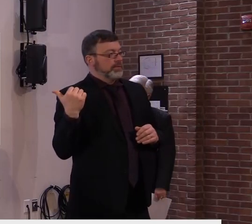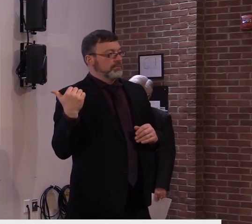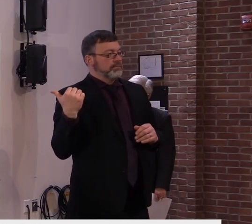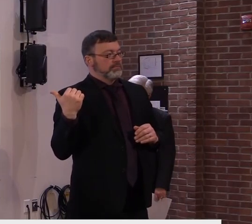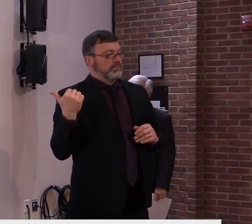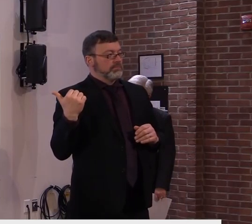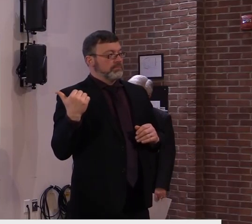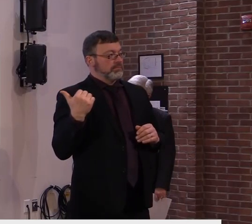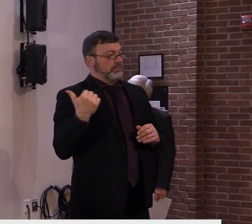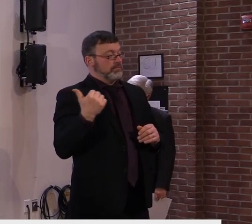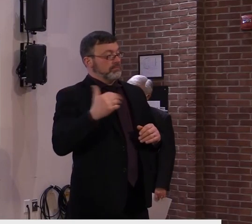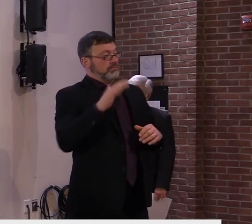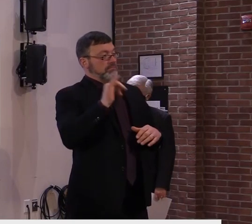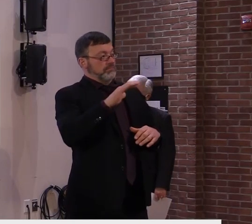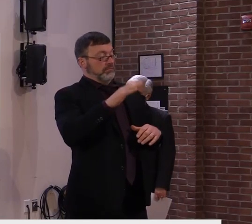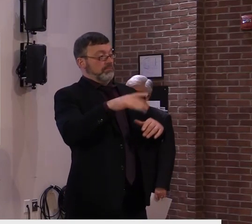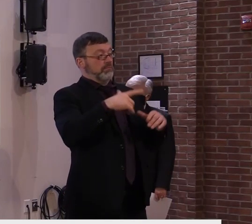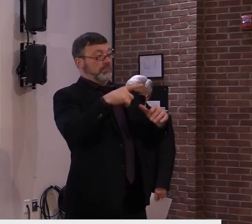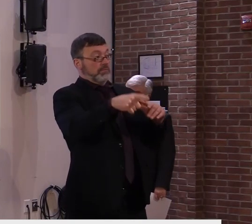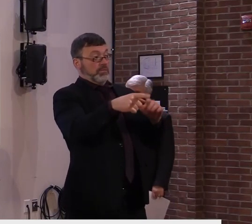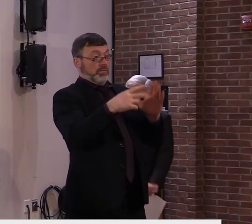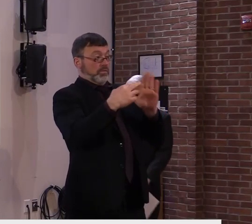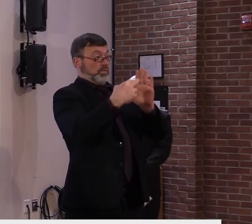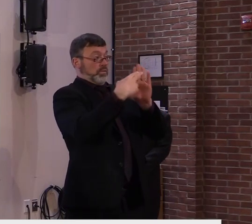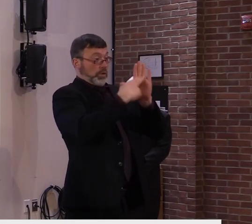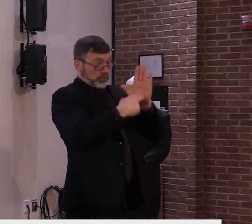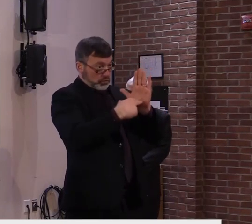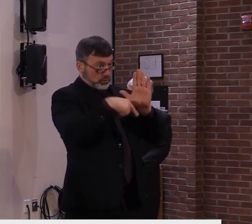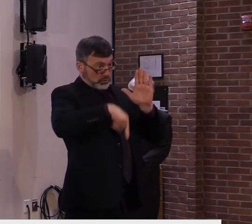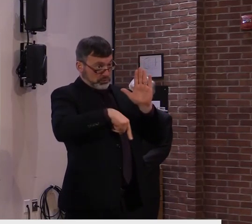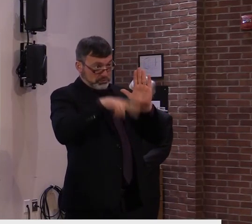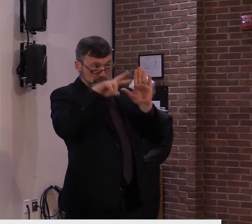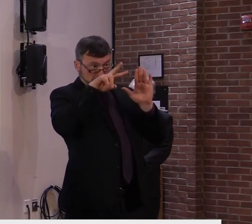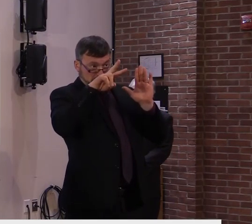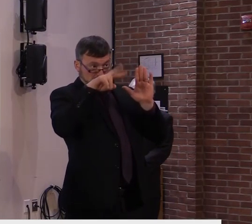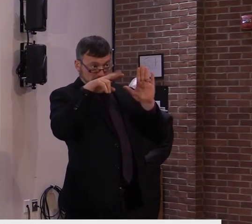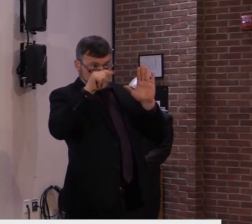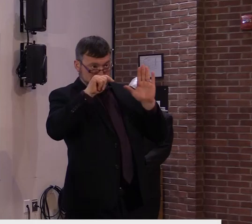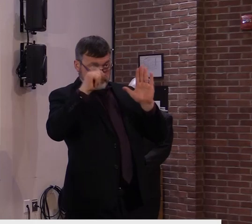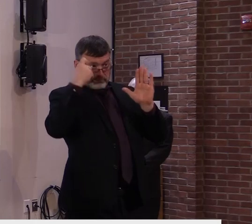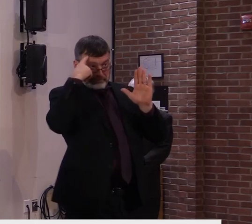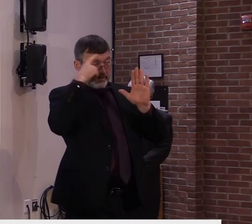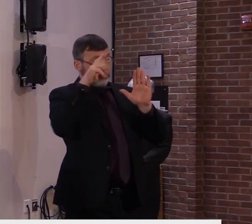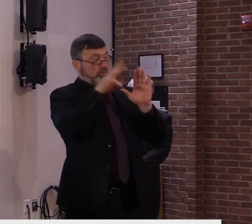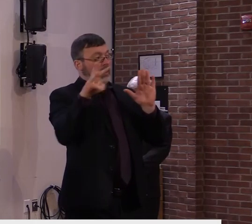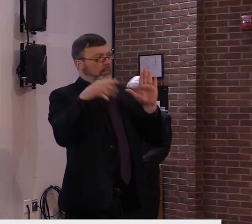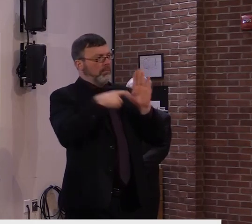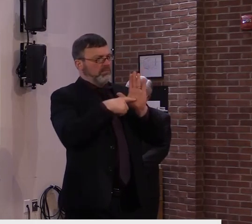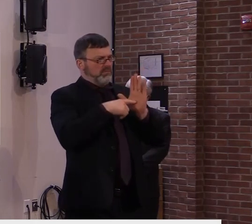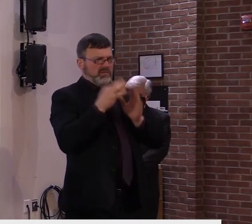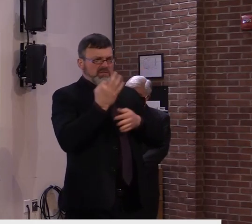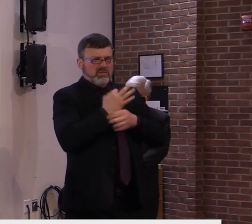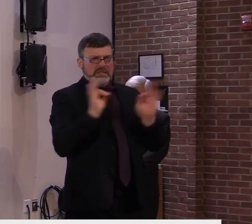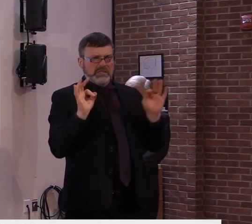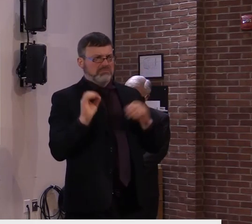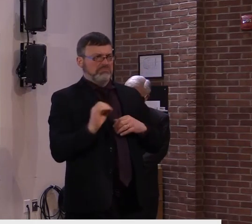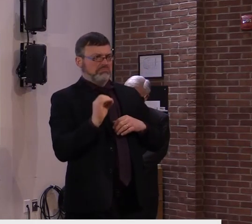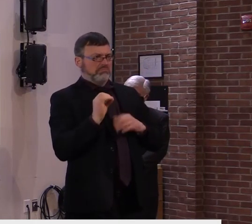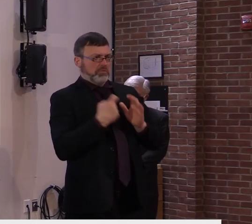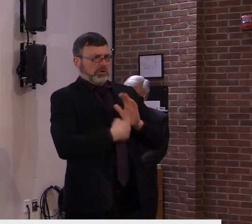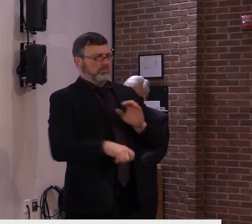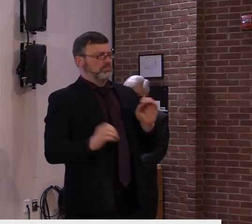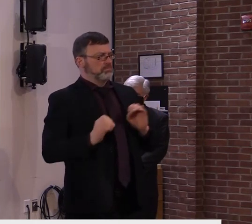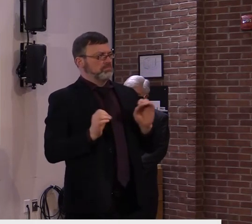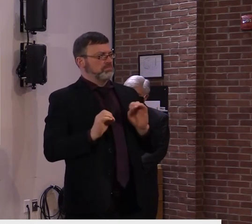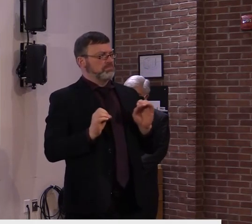if you sign up on our website, on the health department website, they're free. So I would advocate go there